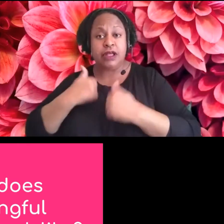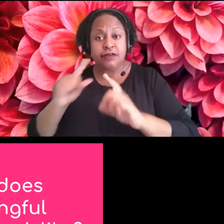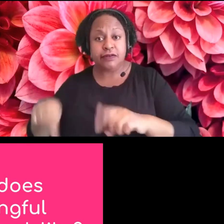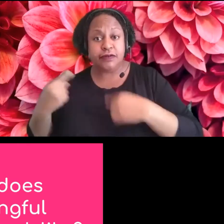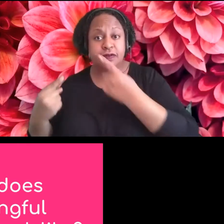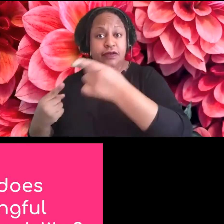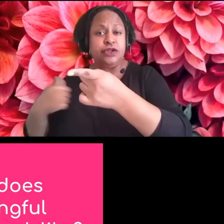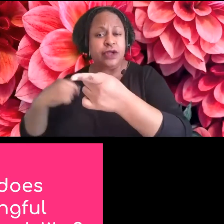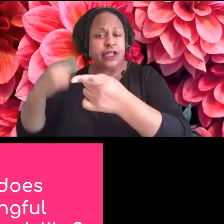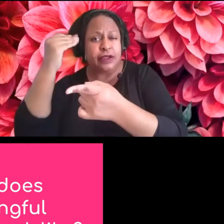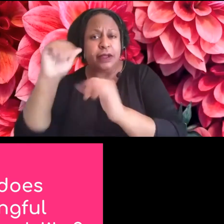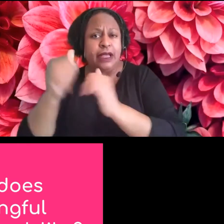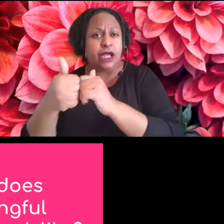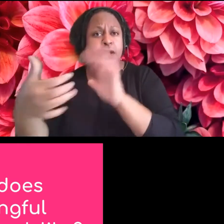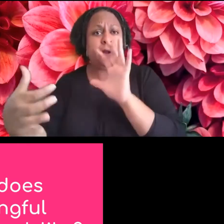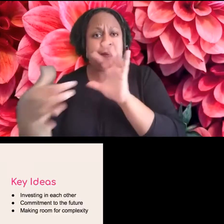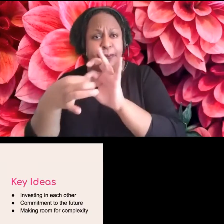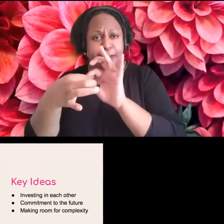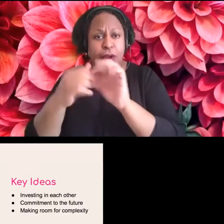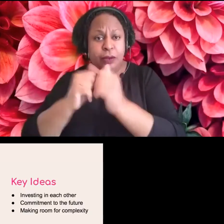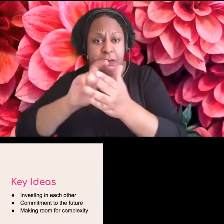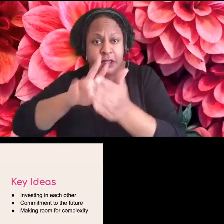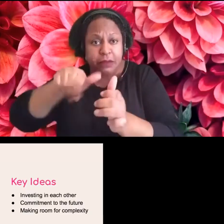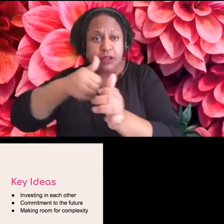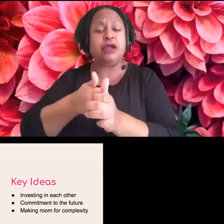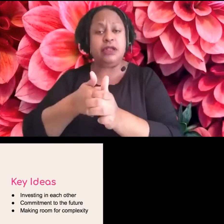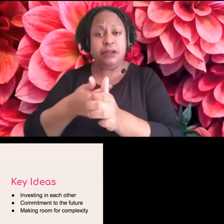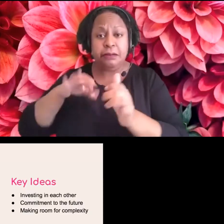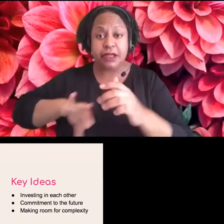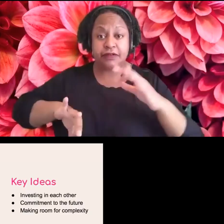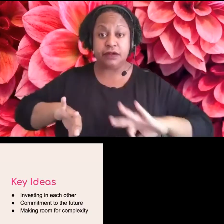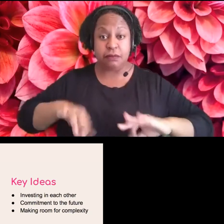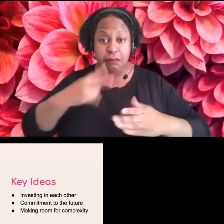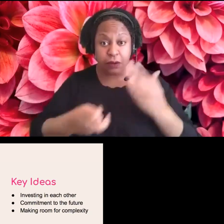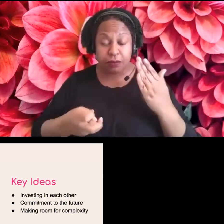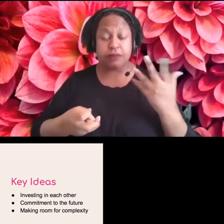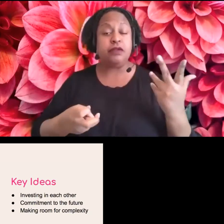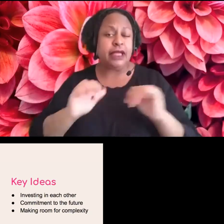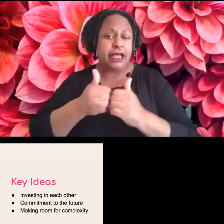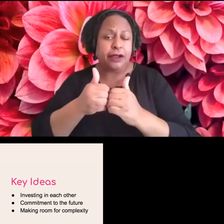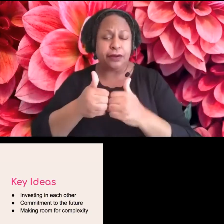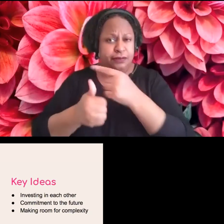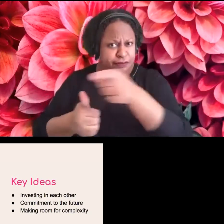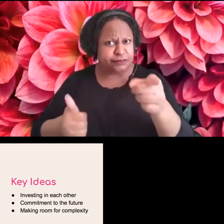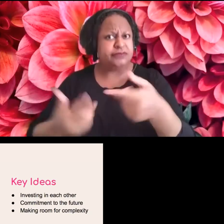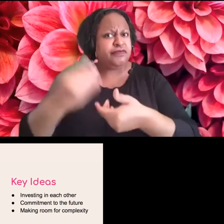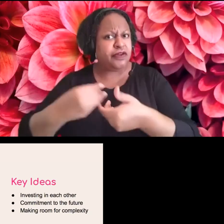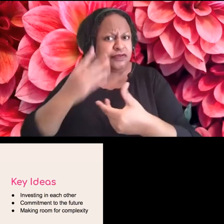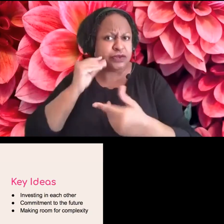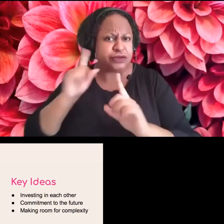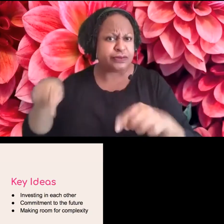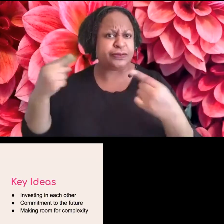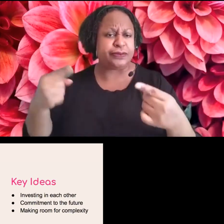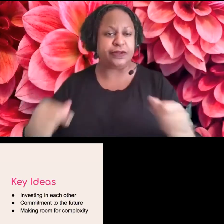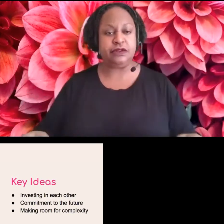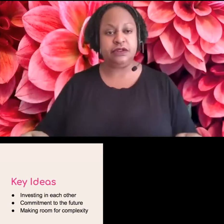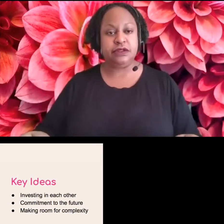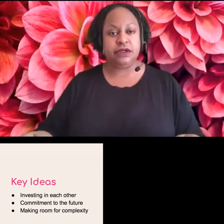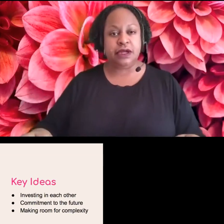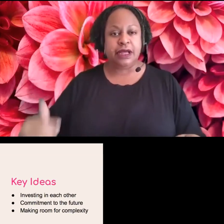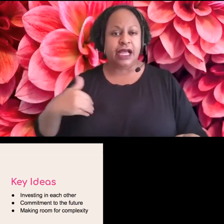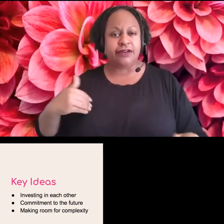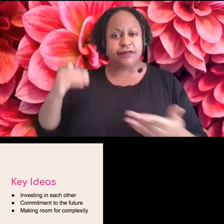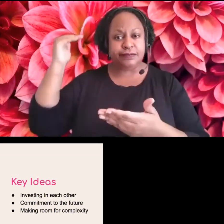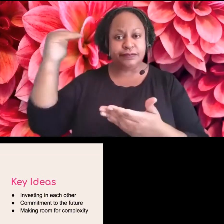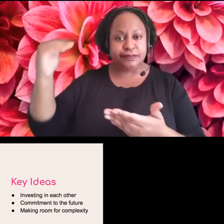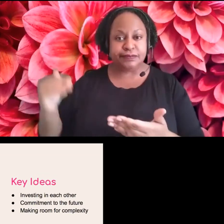a way where we can mutually benefit from them. But I have outlined a few things here. Um, so I I've outlined kind of my